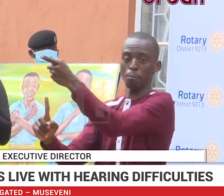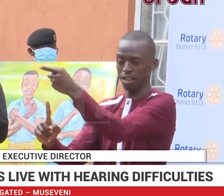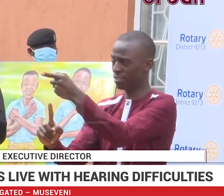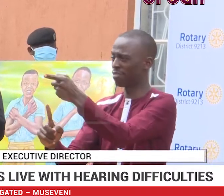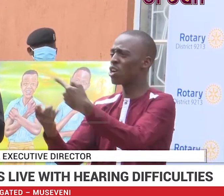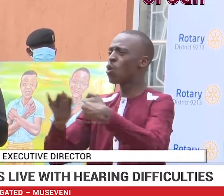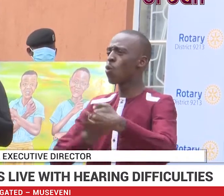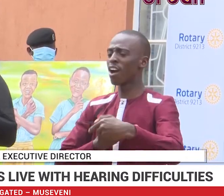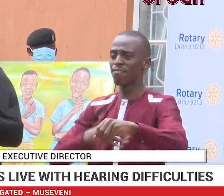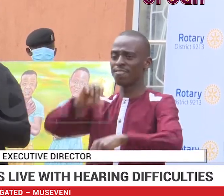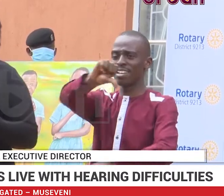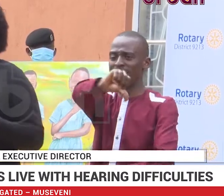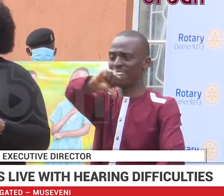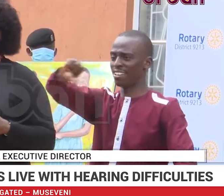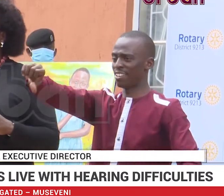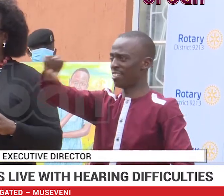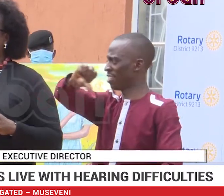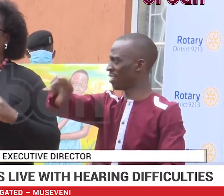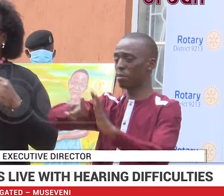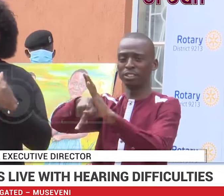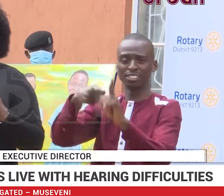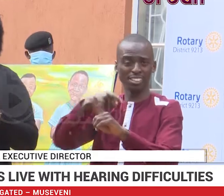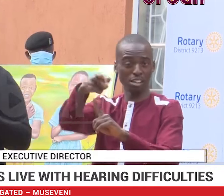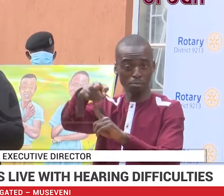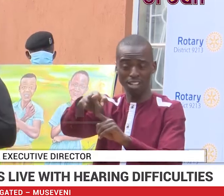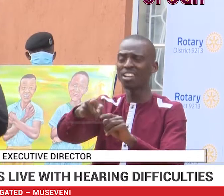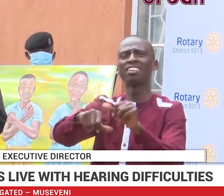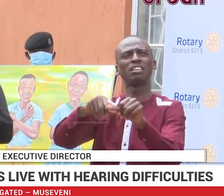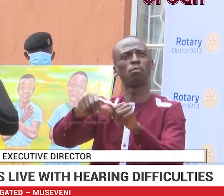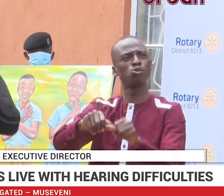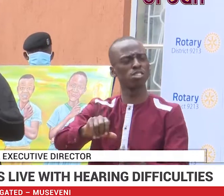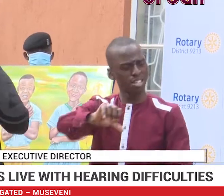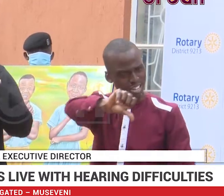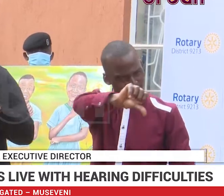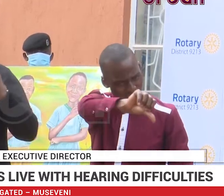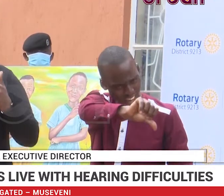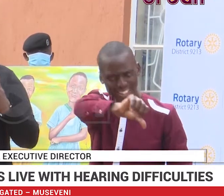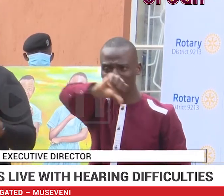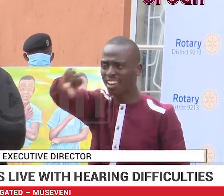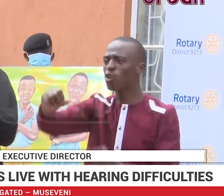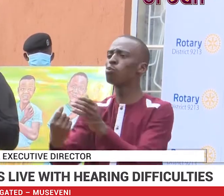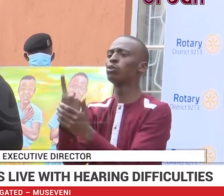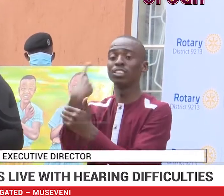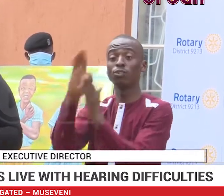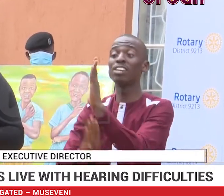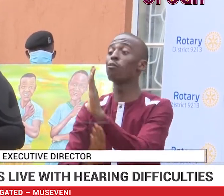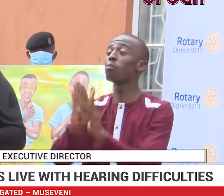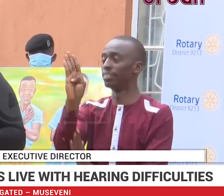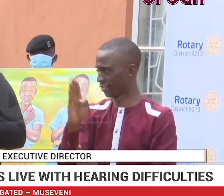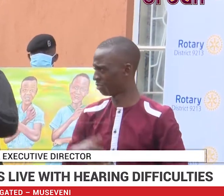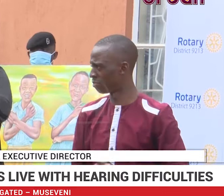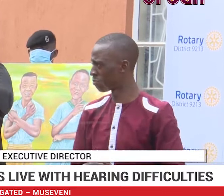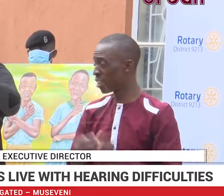We have 99 parishes and that represents 99 opportunities for development,